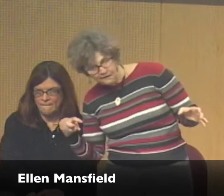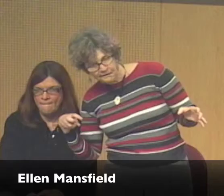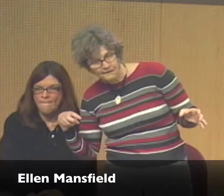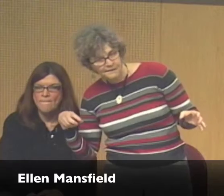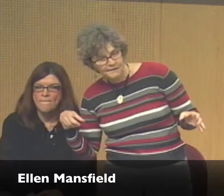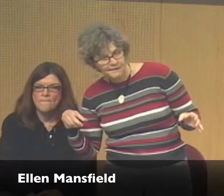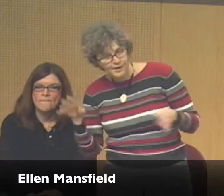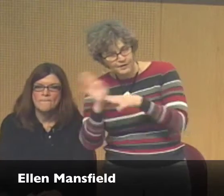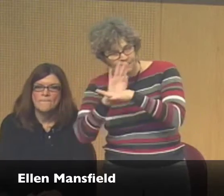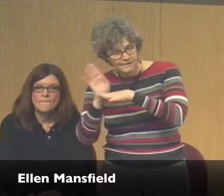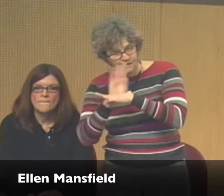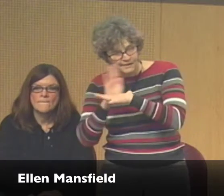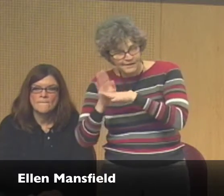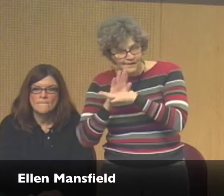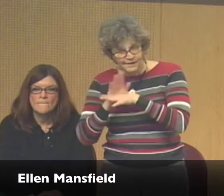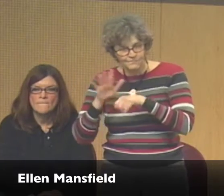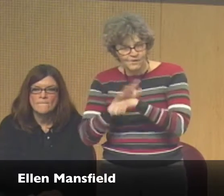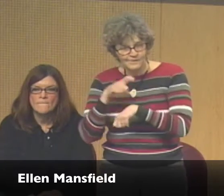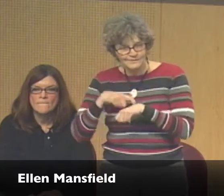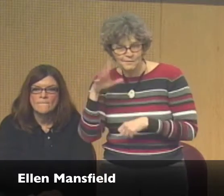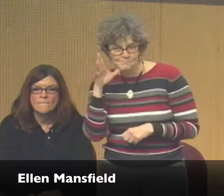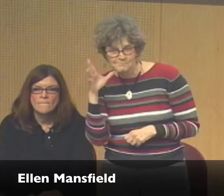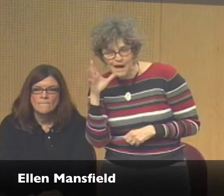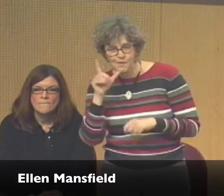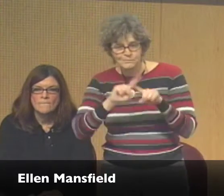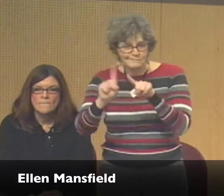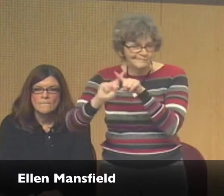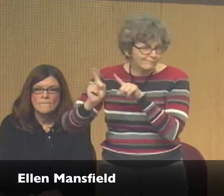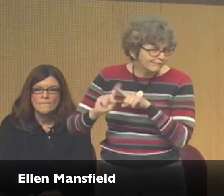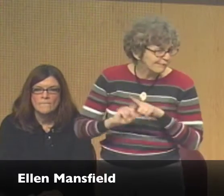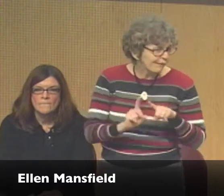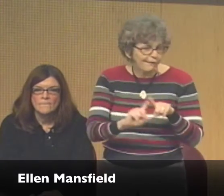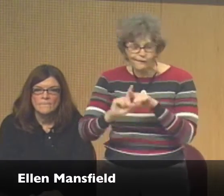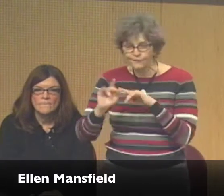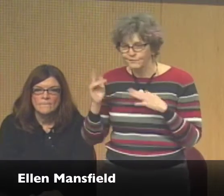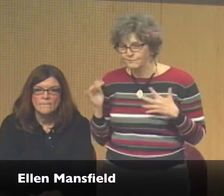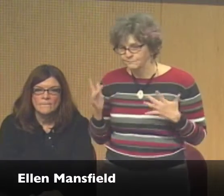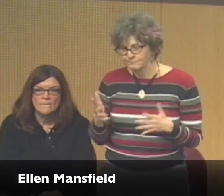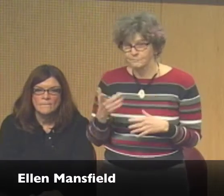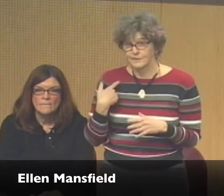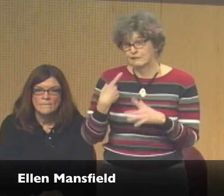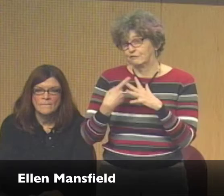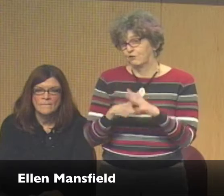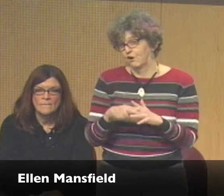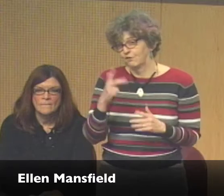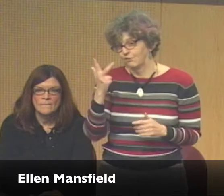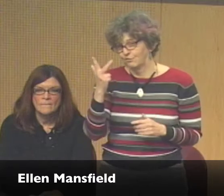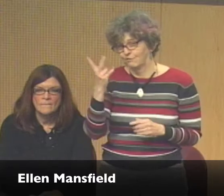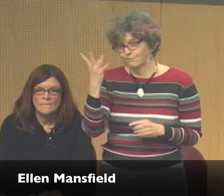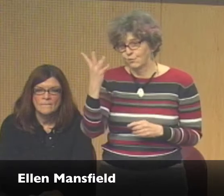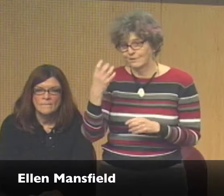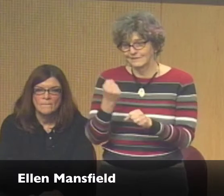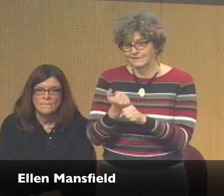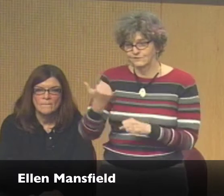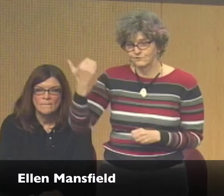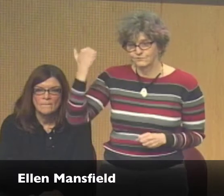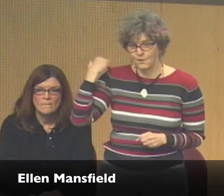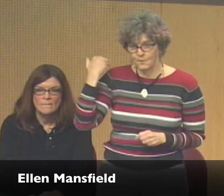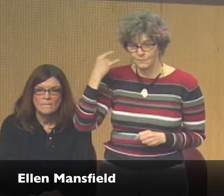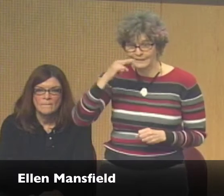And so I kind of had taken myself out of business world and I was working as a full-time mom. And then about three